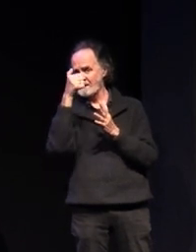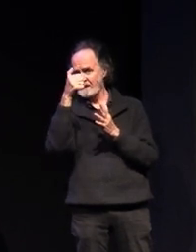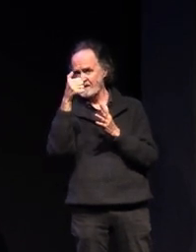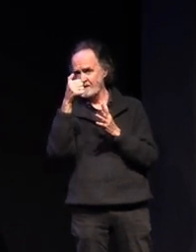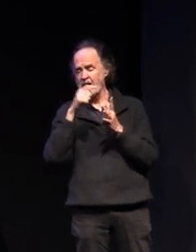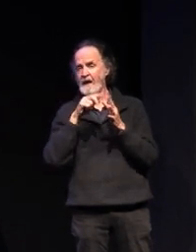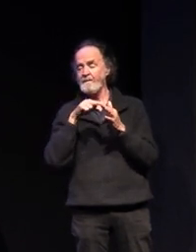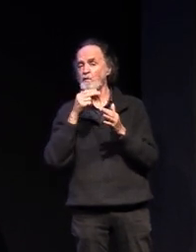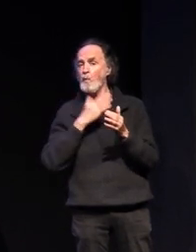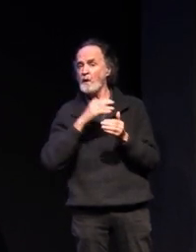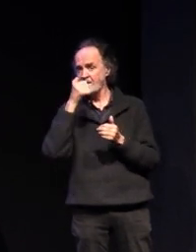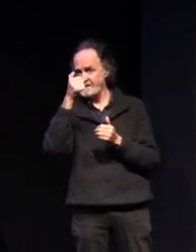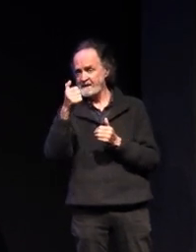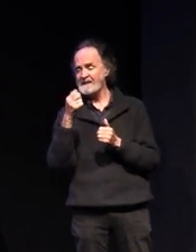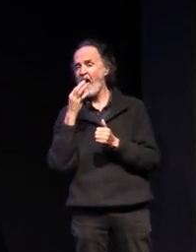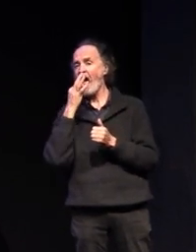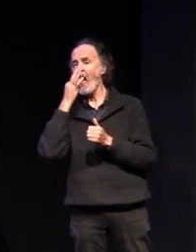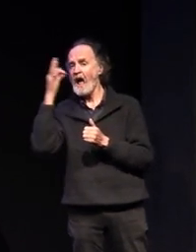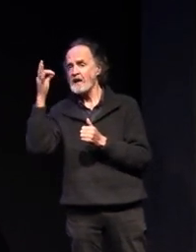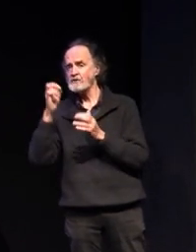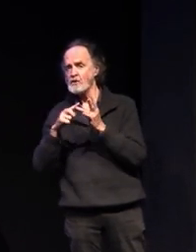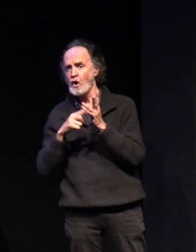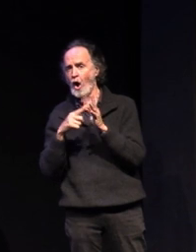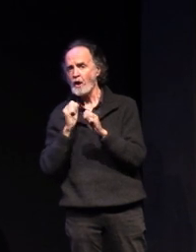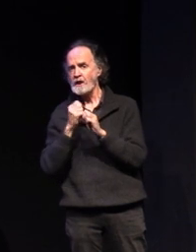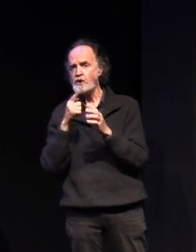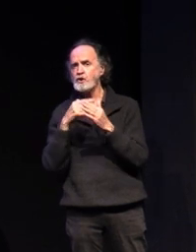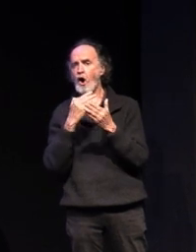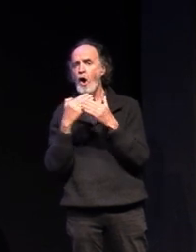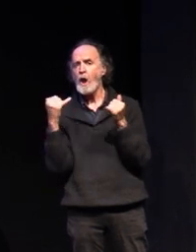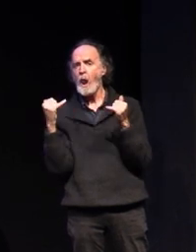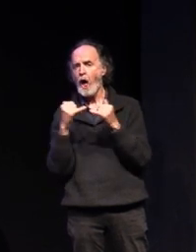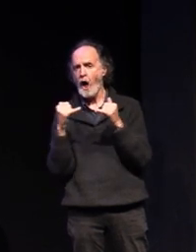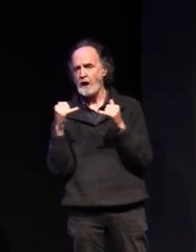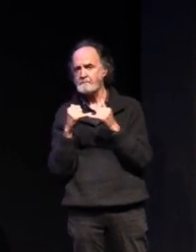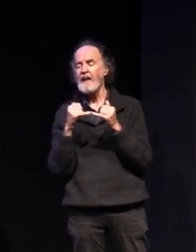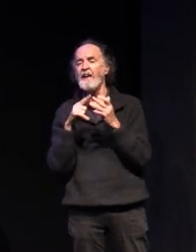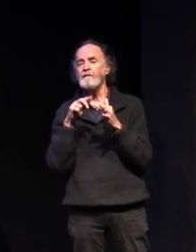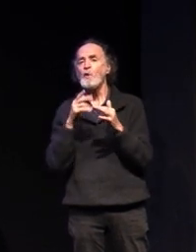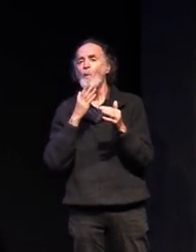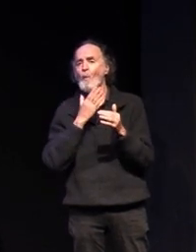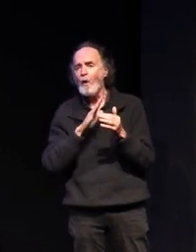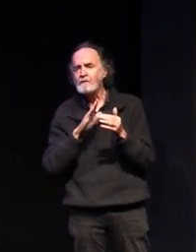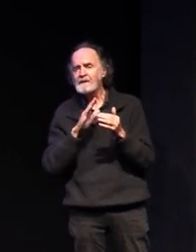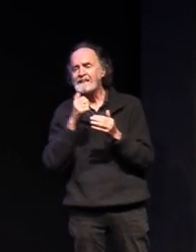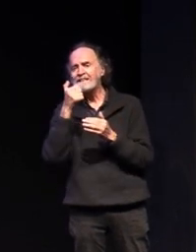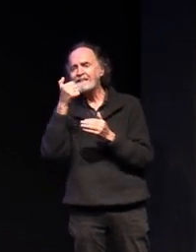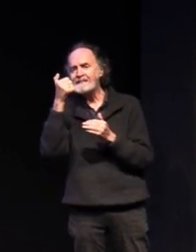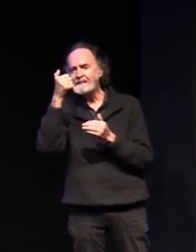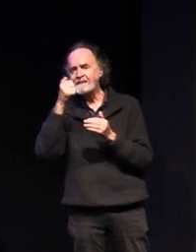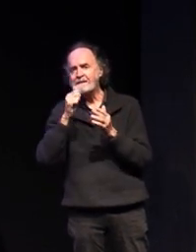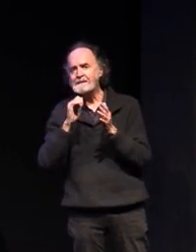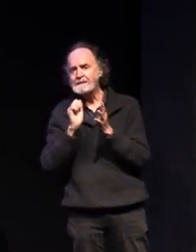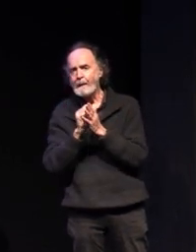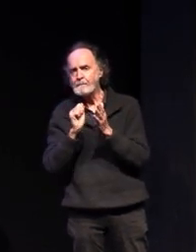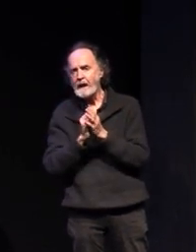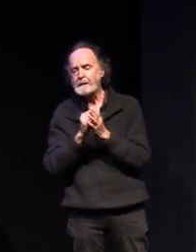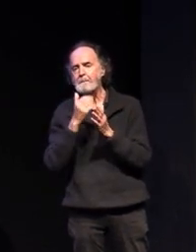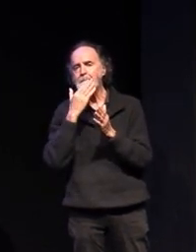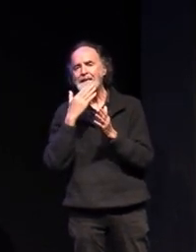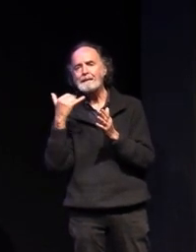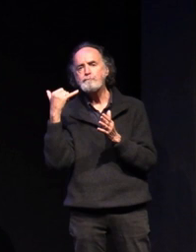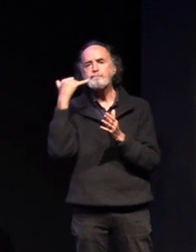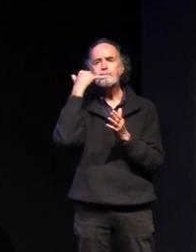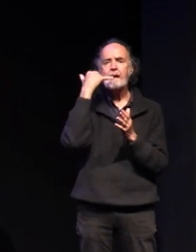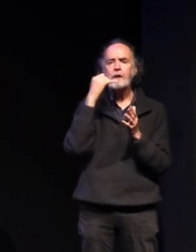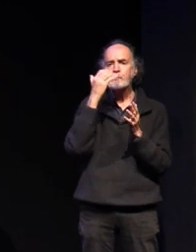the online system allows you to select five if you'd like a sixth subject then we'd like you to contact us and